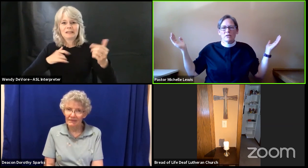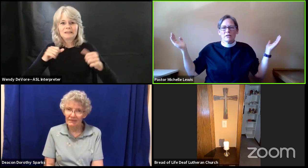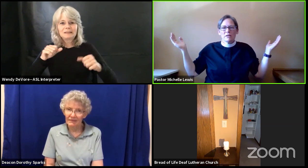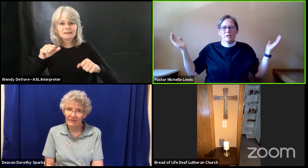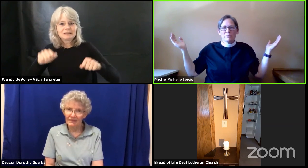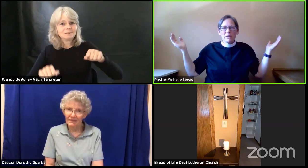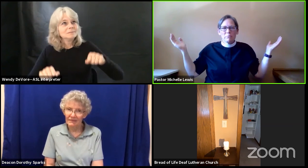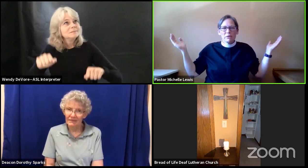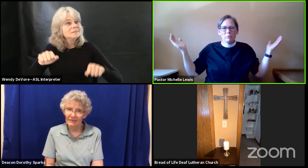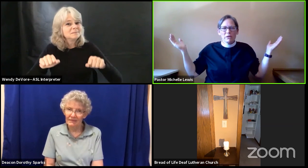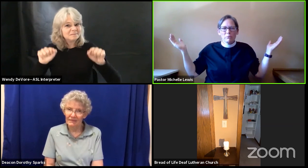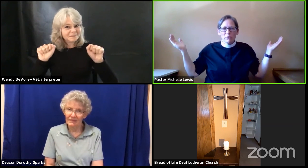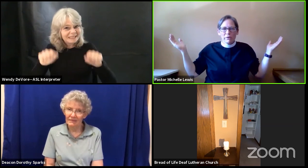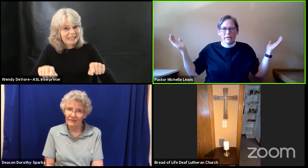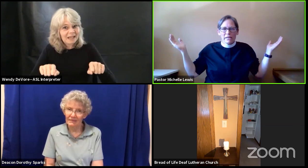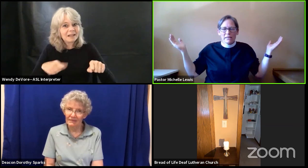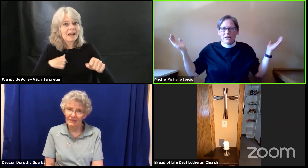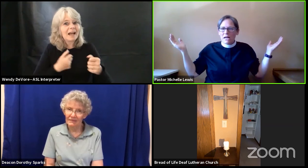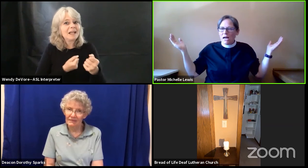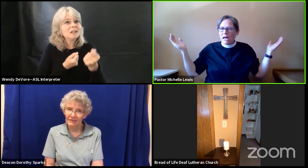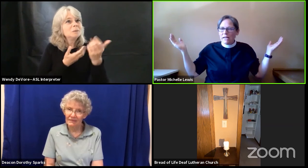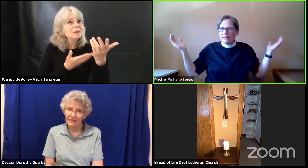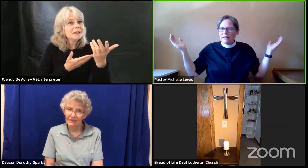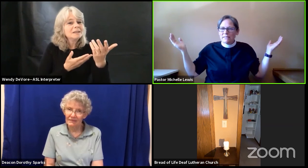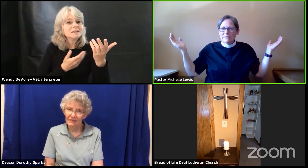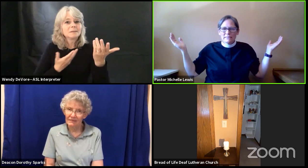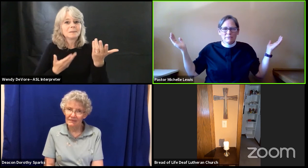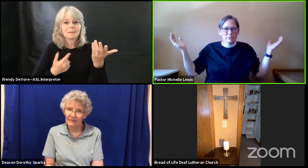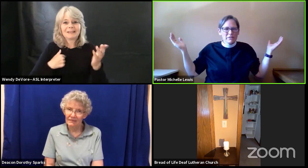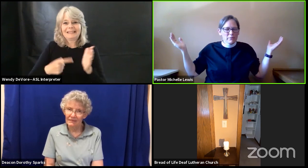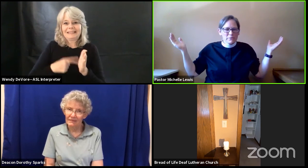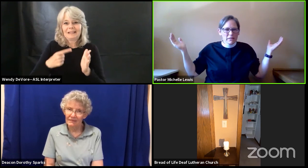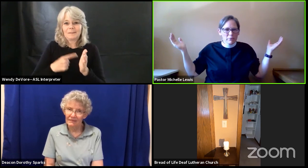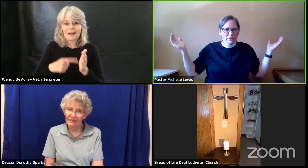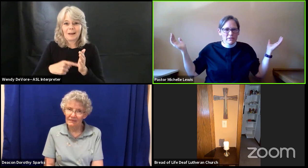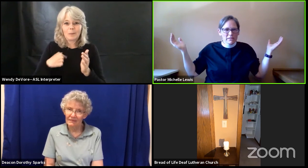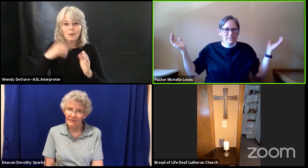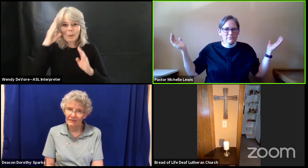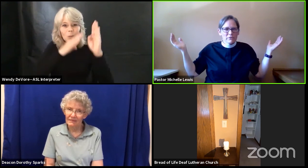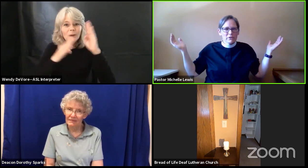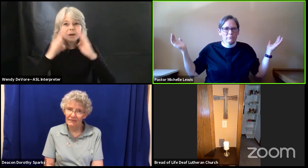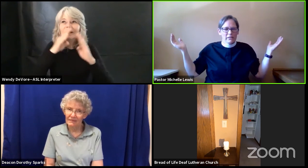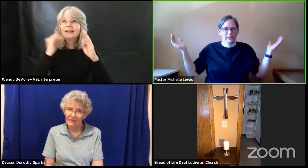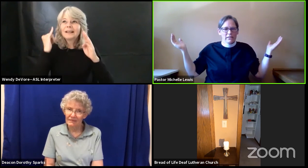Maybe we worry that God will be upset with us for complaining.